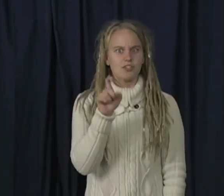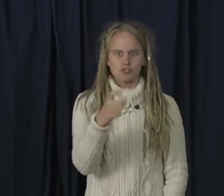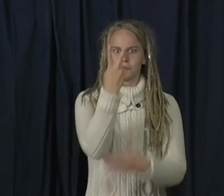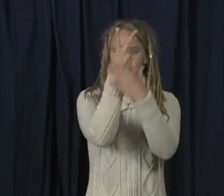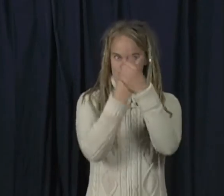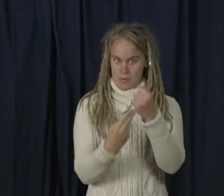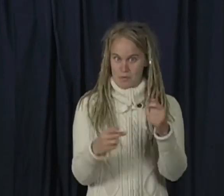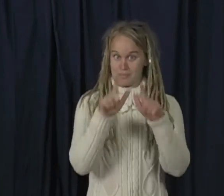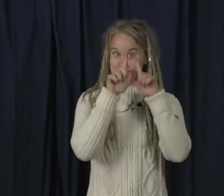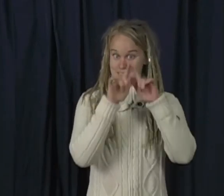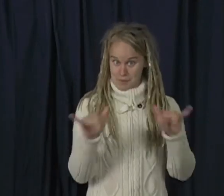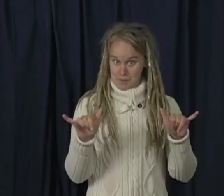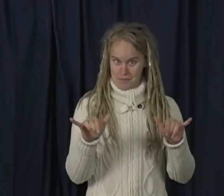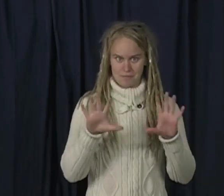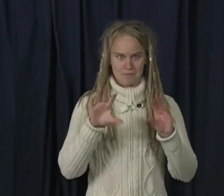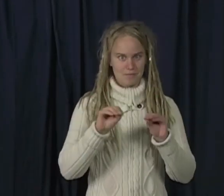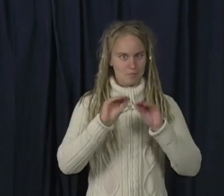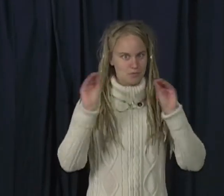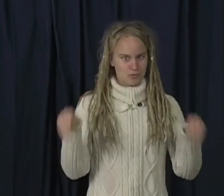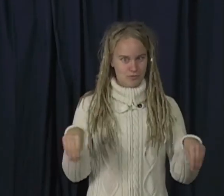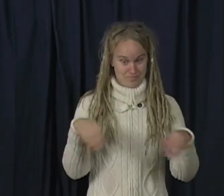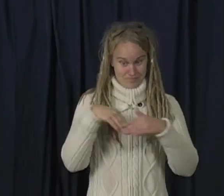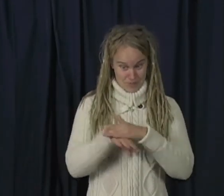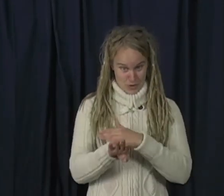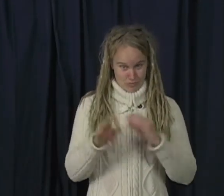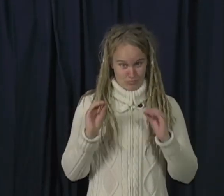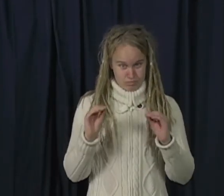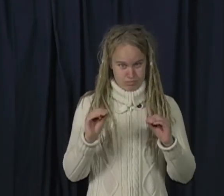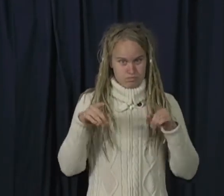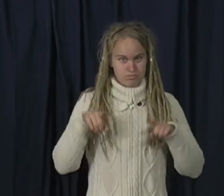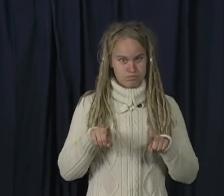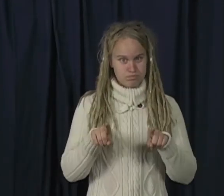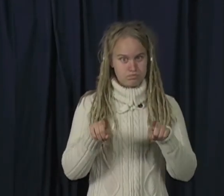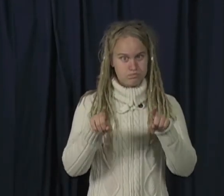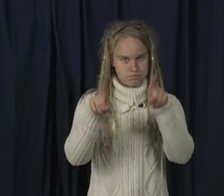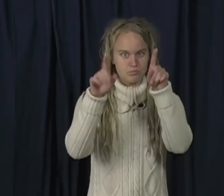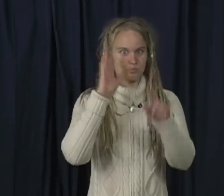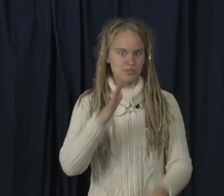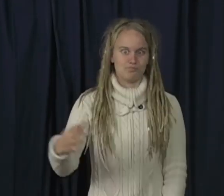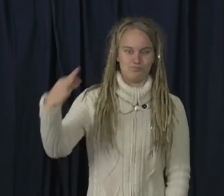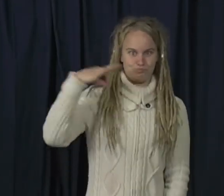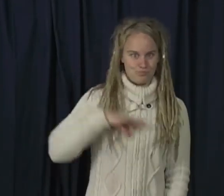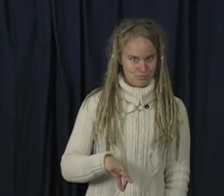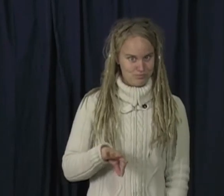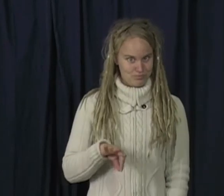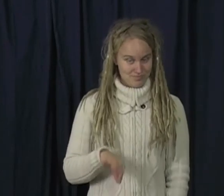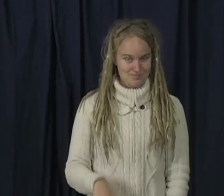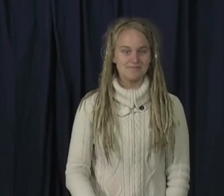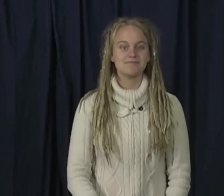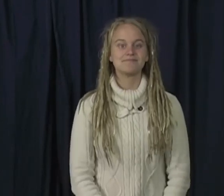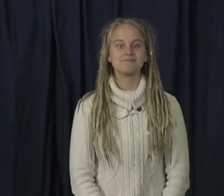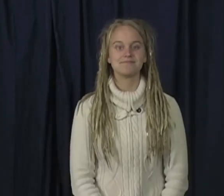both at the same time at a young age, contrary to common belief, is the most beneficial.